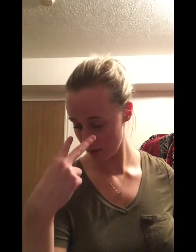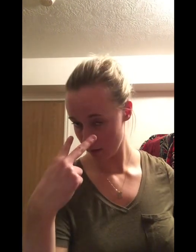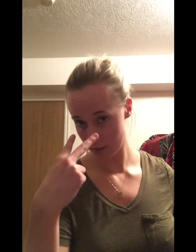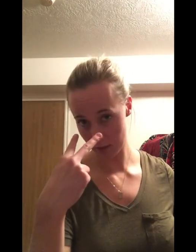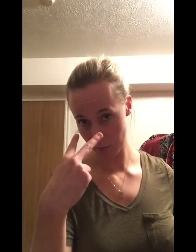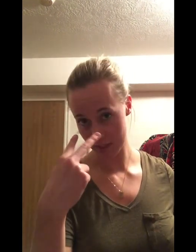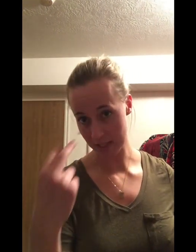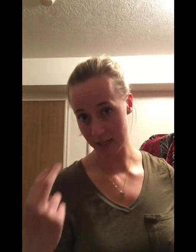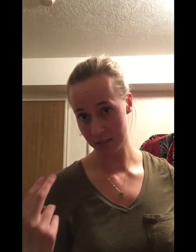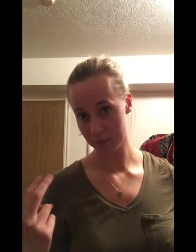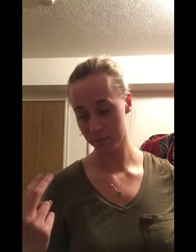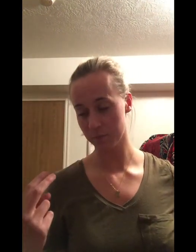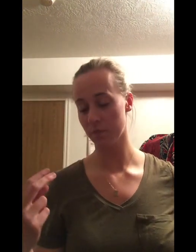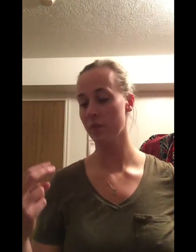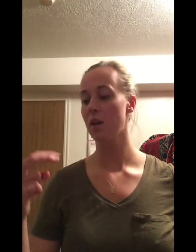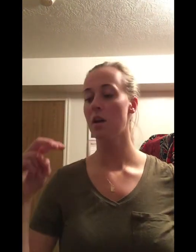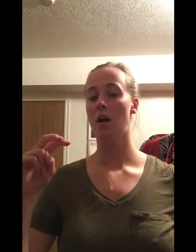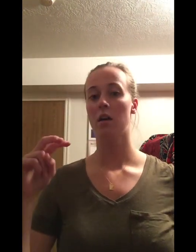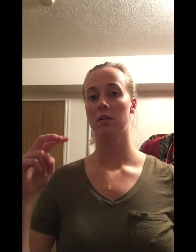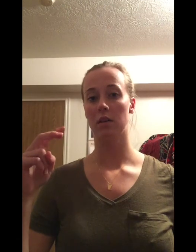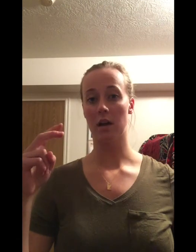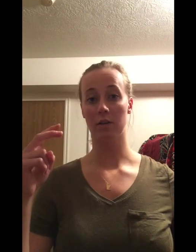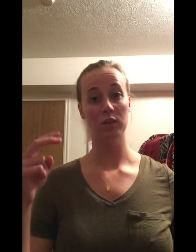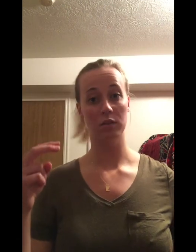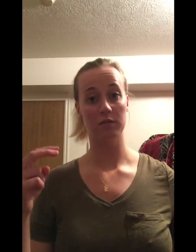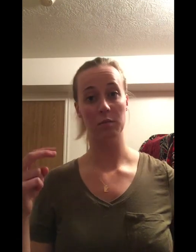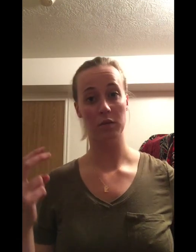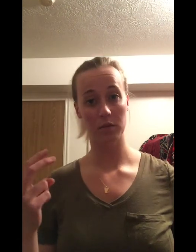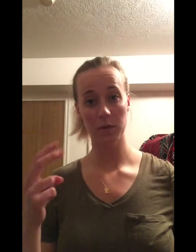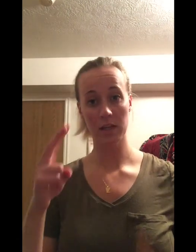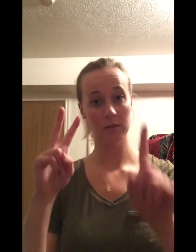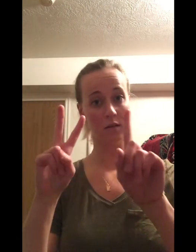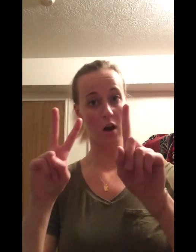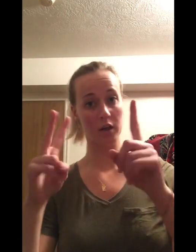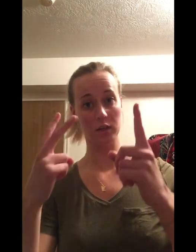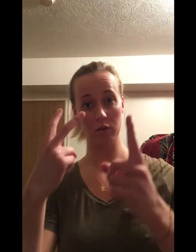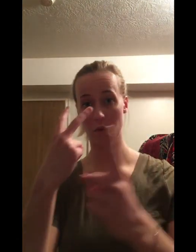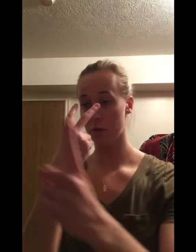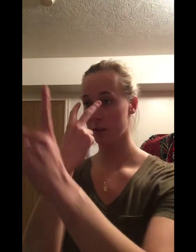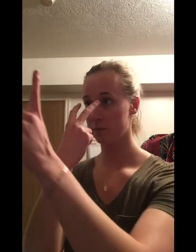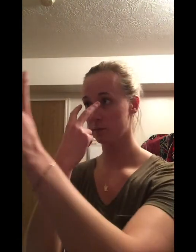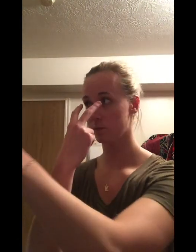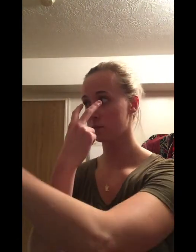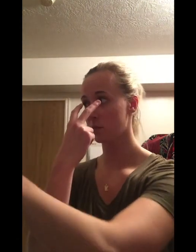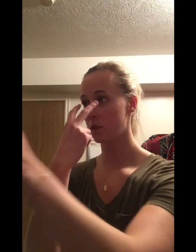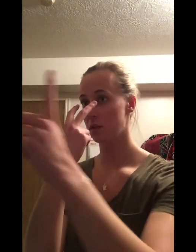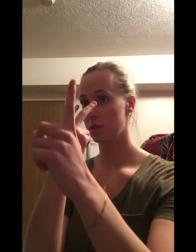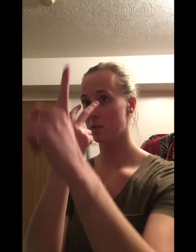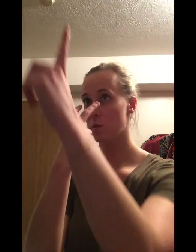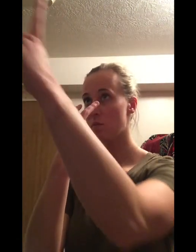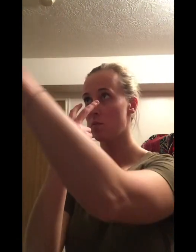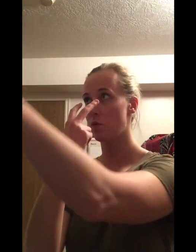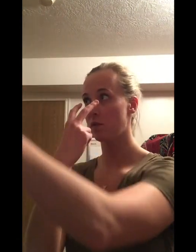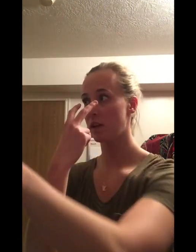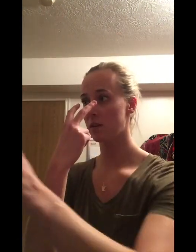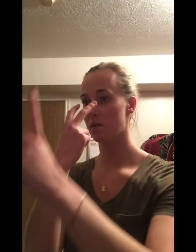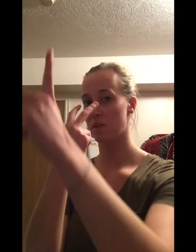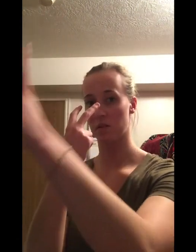dealing with sight. Cranial nerve number three, oculomotor, deals with moving the muscles